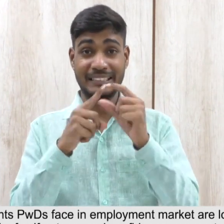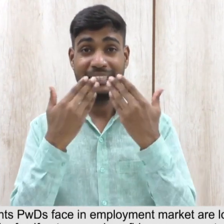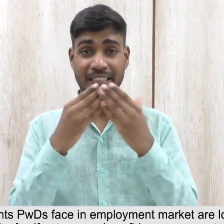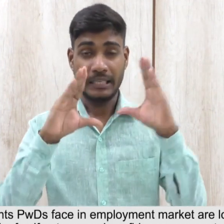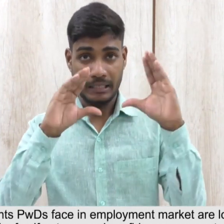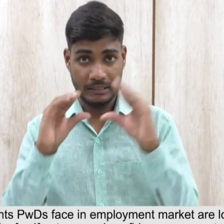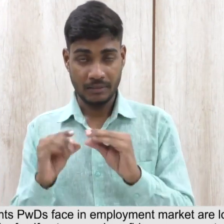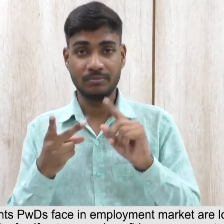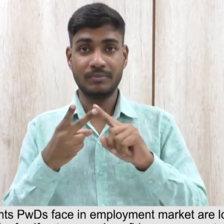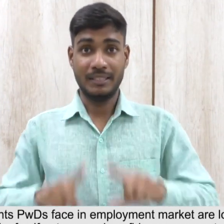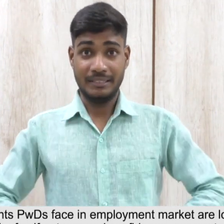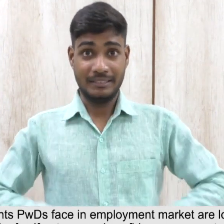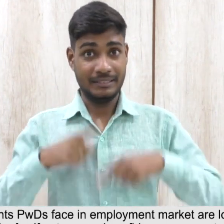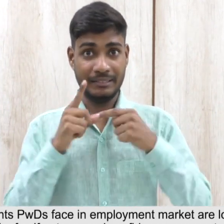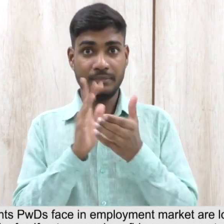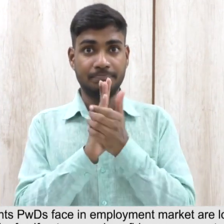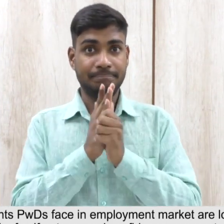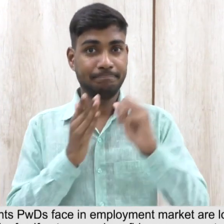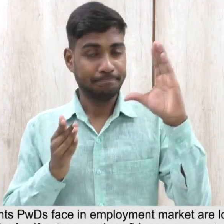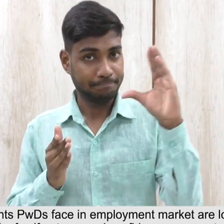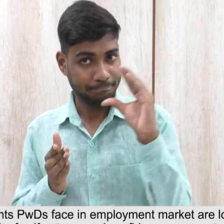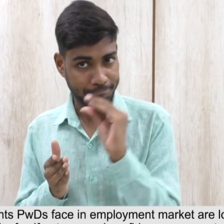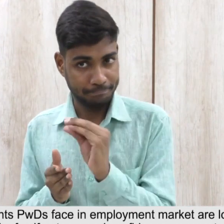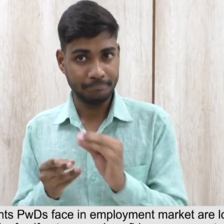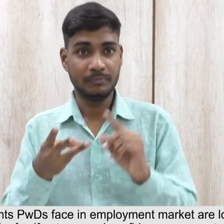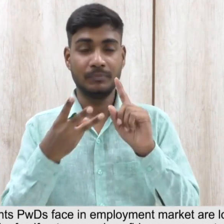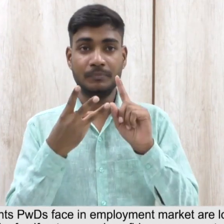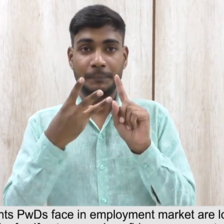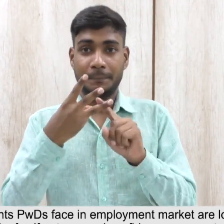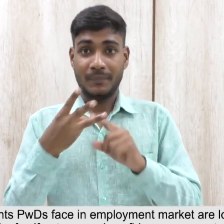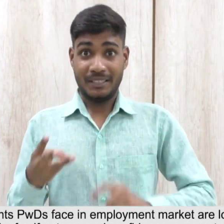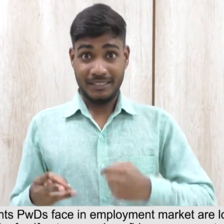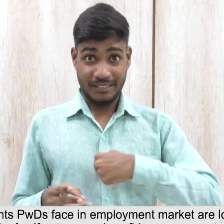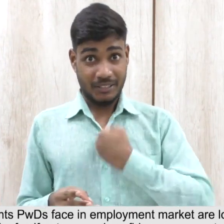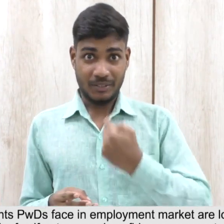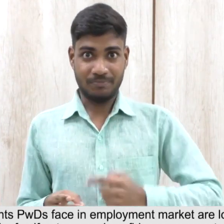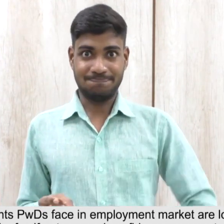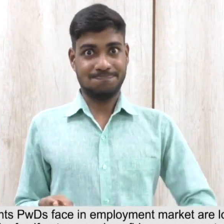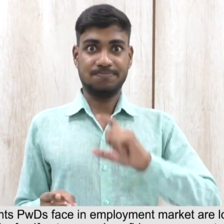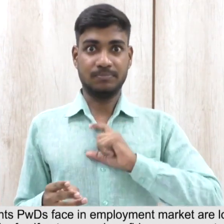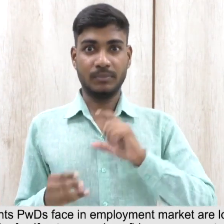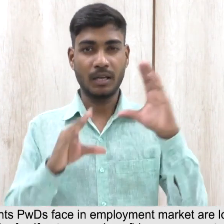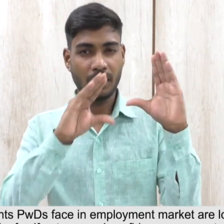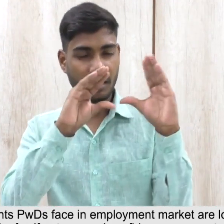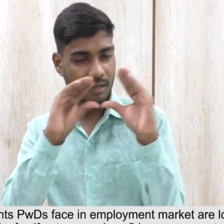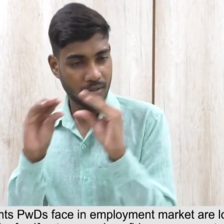lack of daily living skills, lack of self-esteem and confidence, overprotective parents,